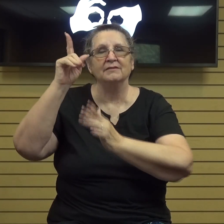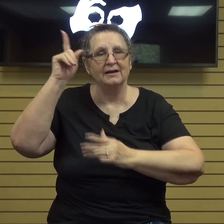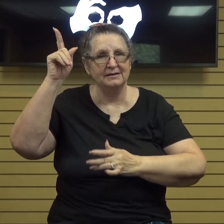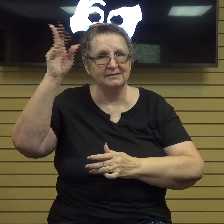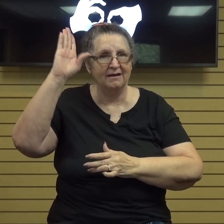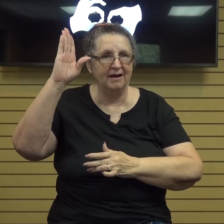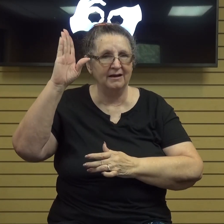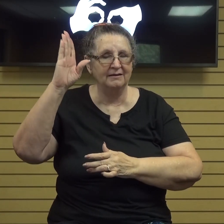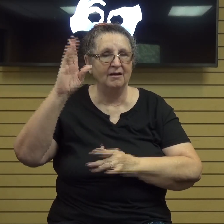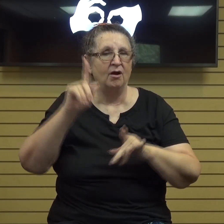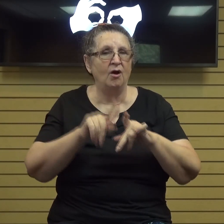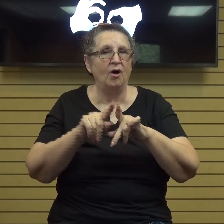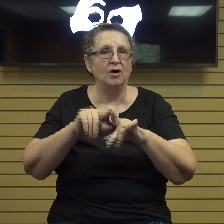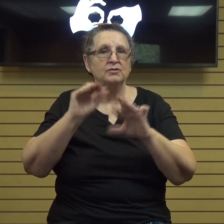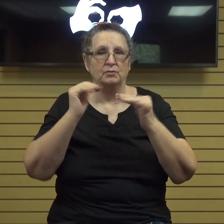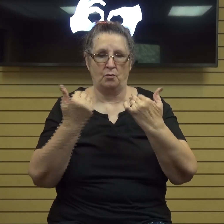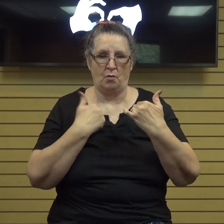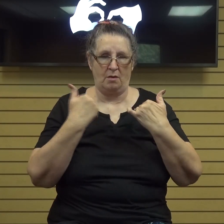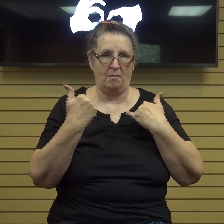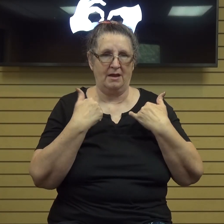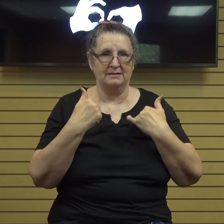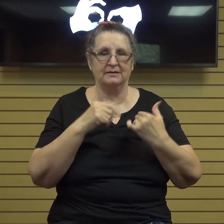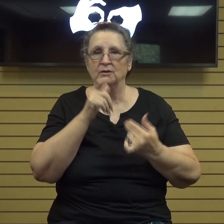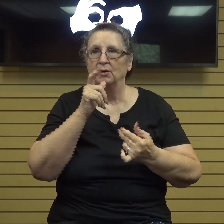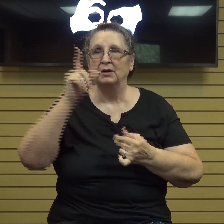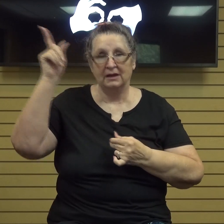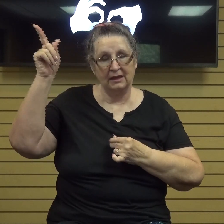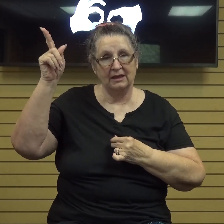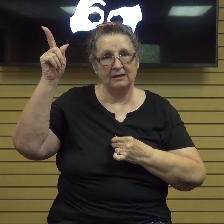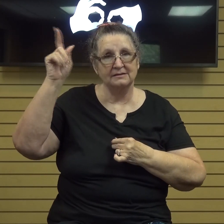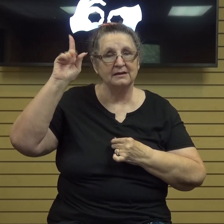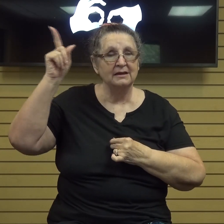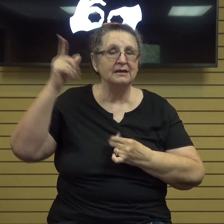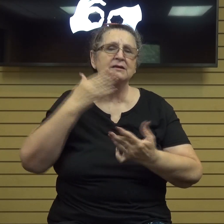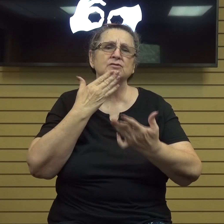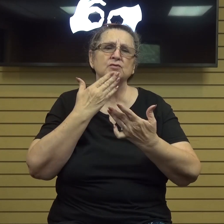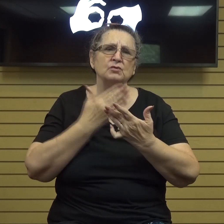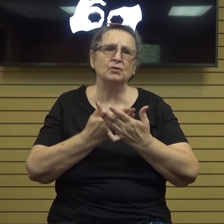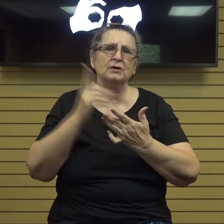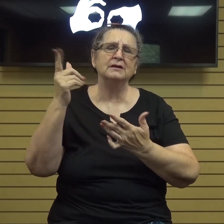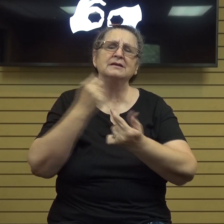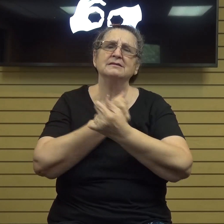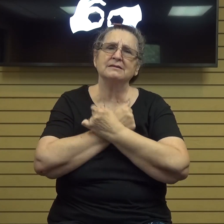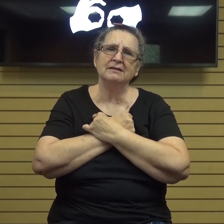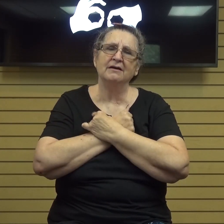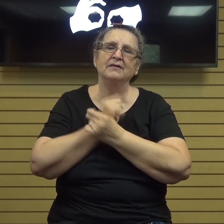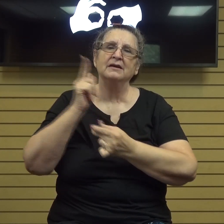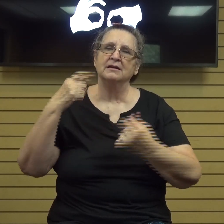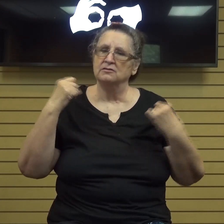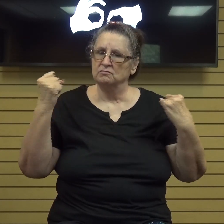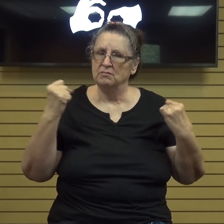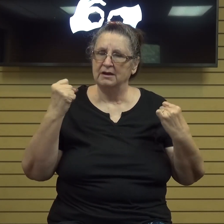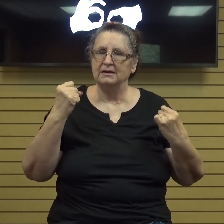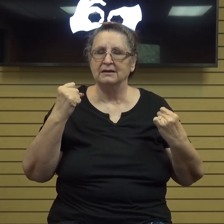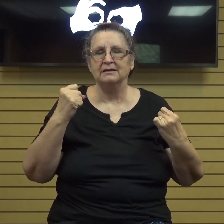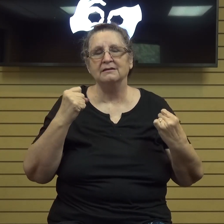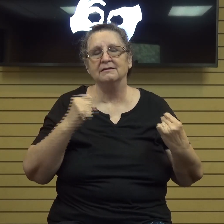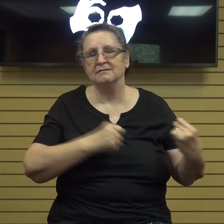also reminds us of who he is of his goodness of his love of his mighty works um of his